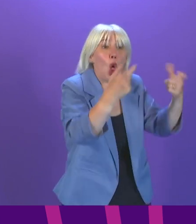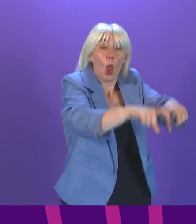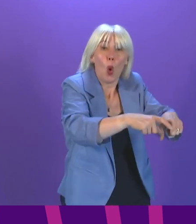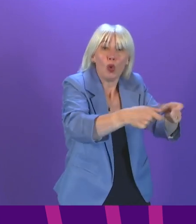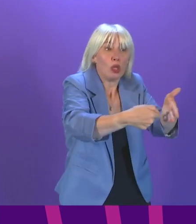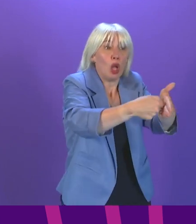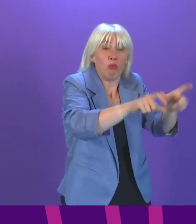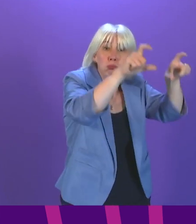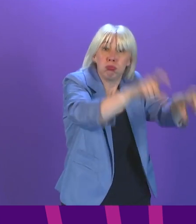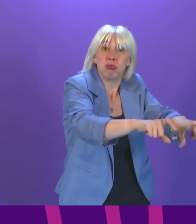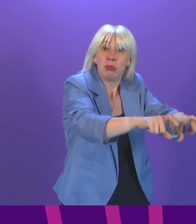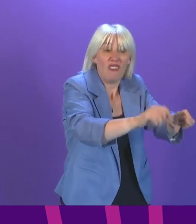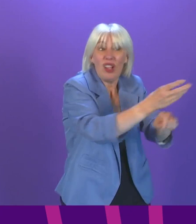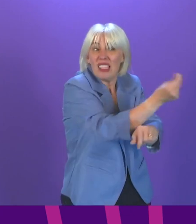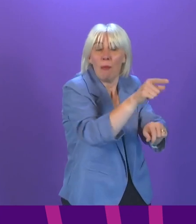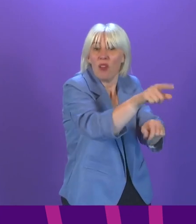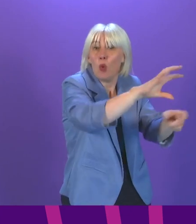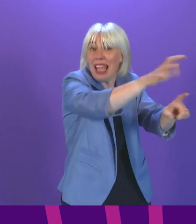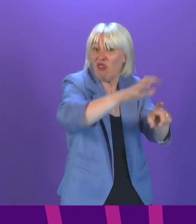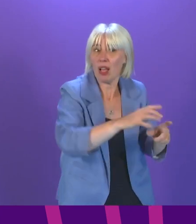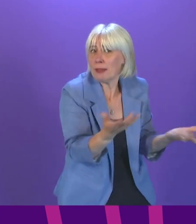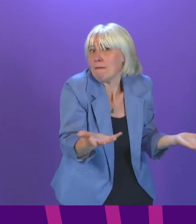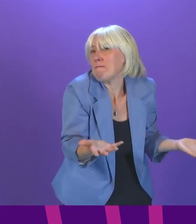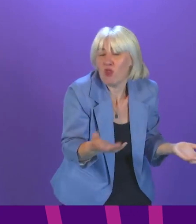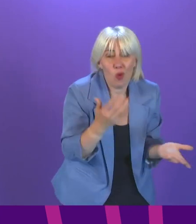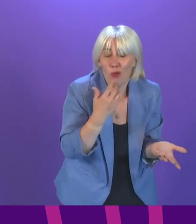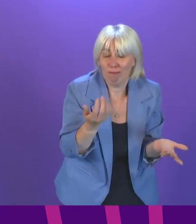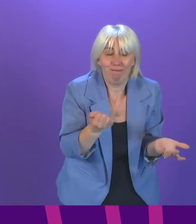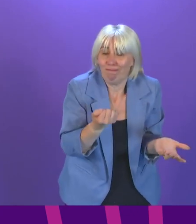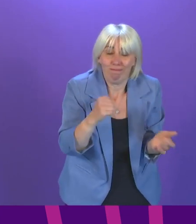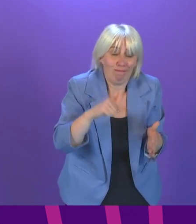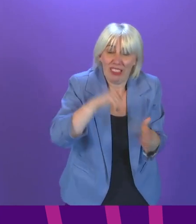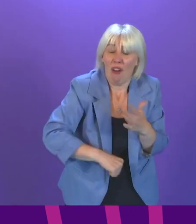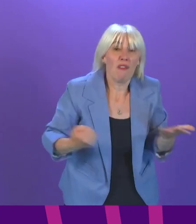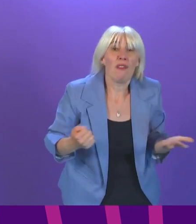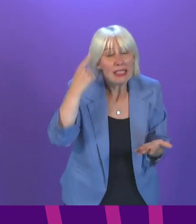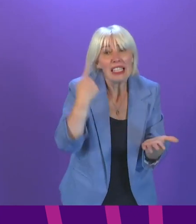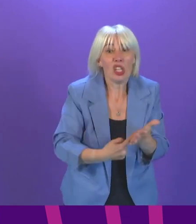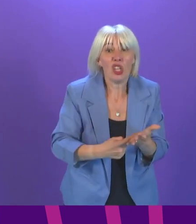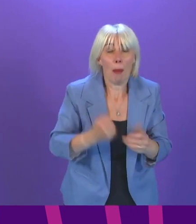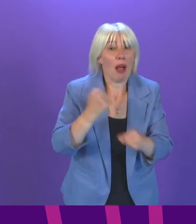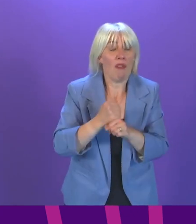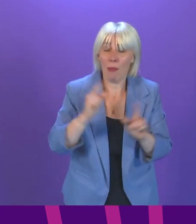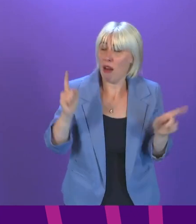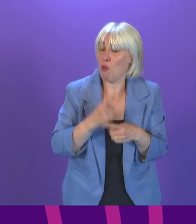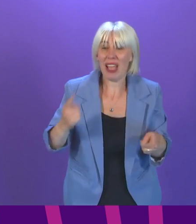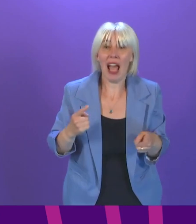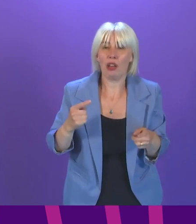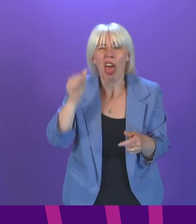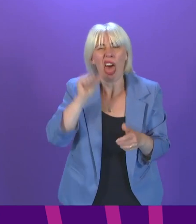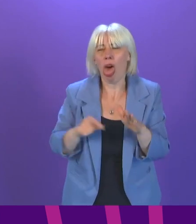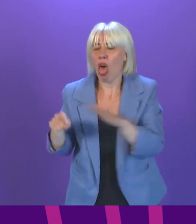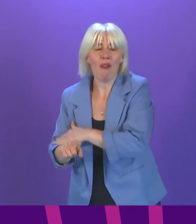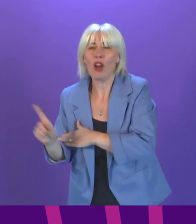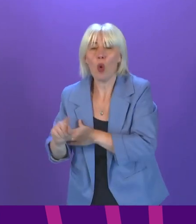of some of these higher risk settings. So, that is, I'm afraid, the hard reality that governments simply can't escape. This is about what